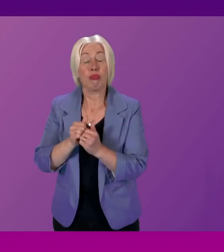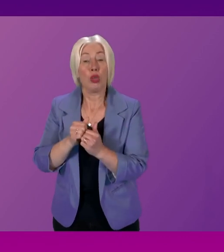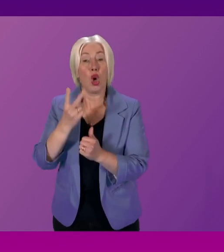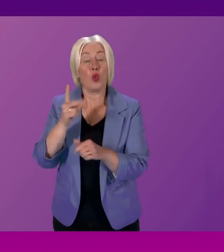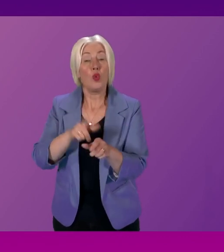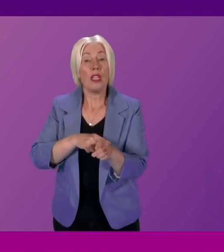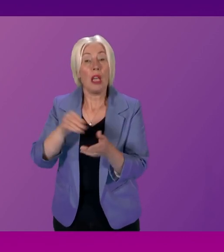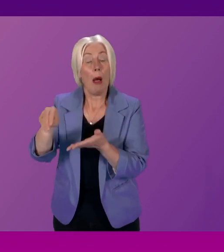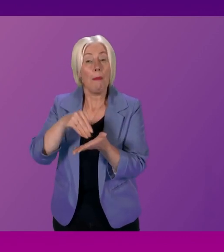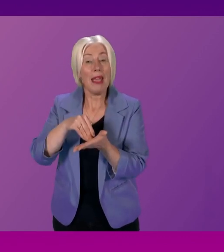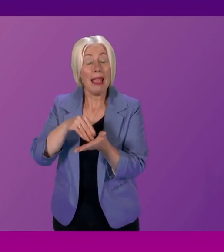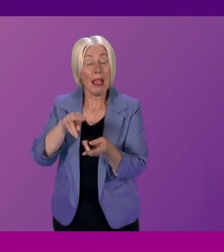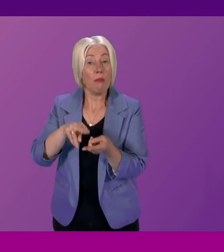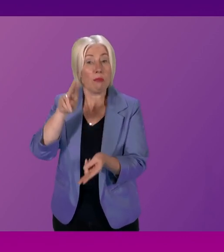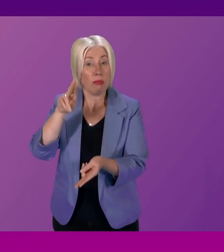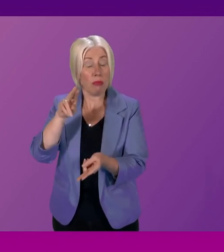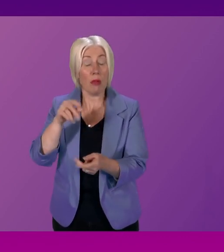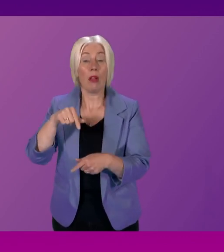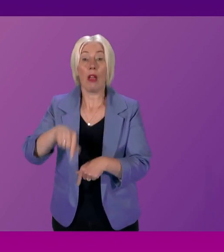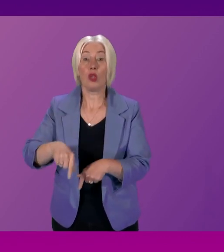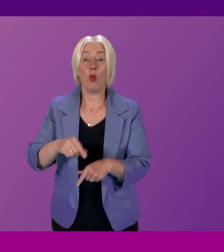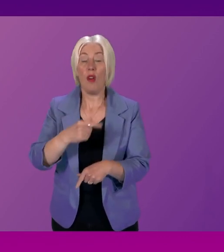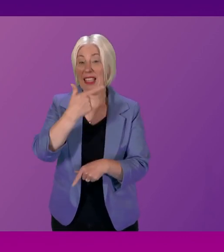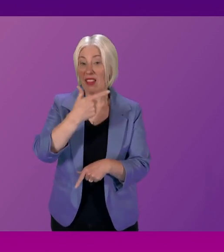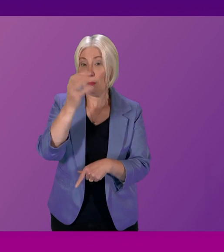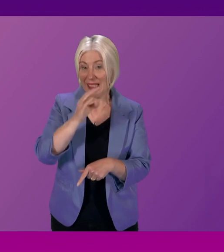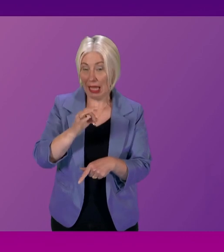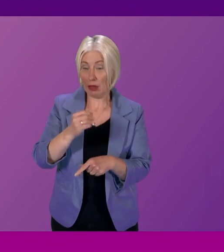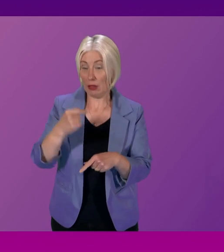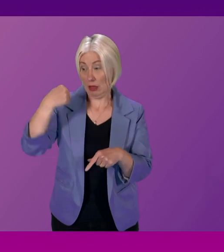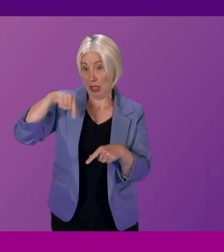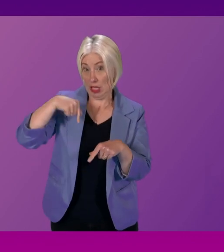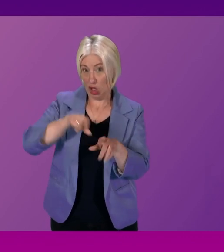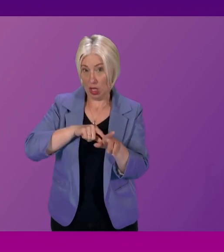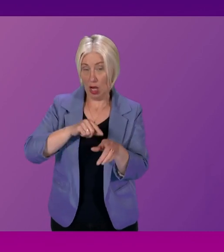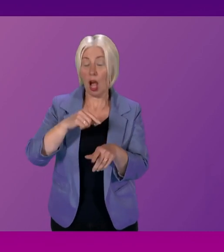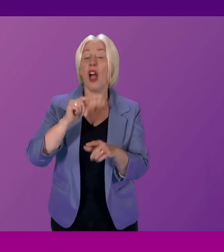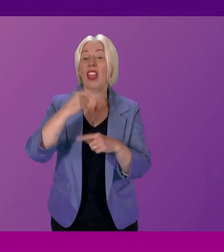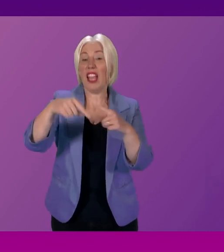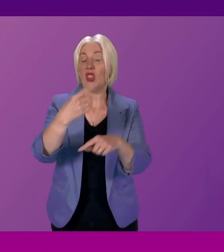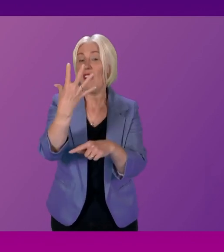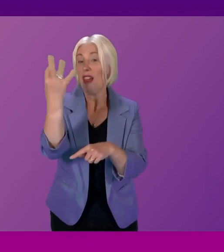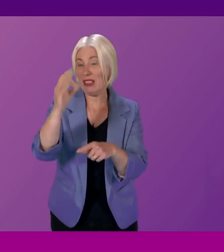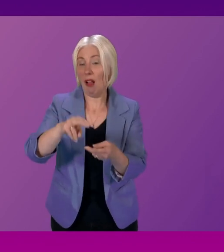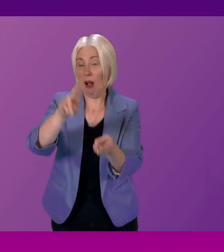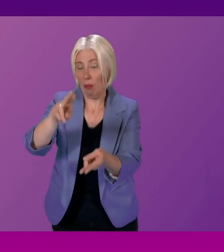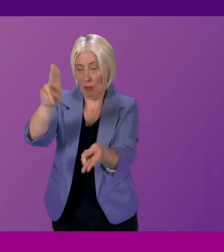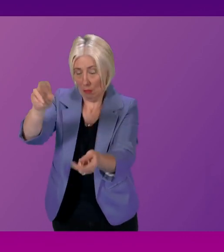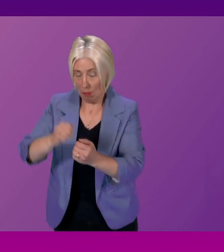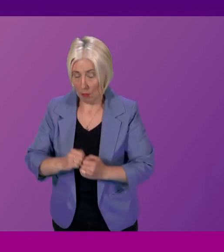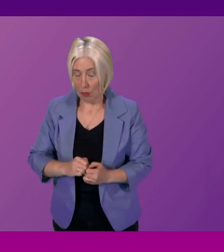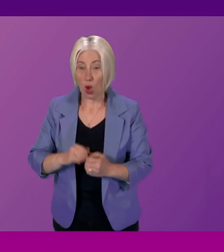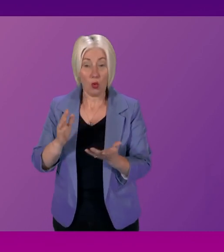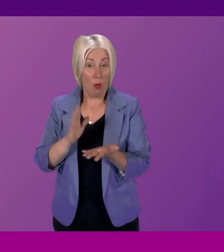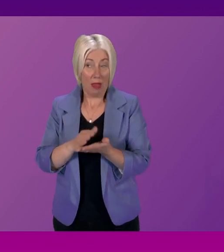of 7 per cent for 2022-23 and 5 per cent for 2023-2024. When it comes importantly, this is the most crucial